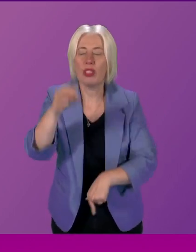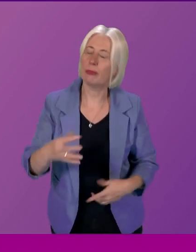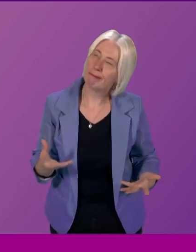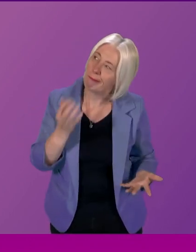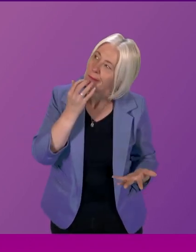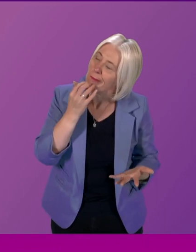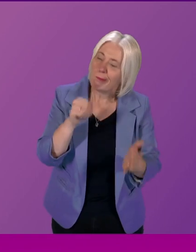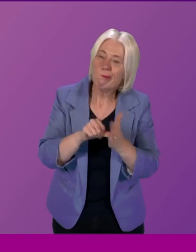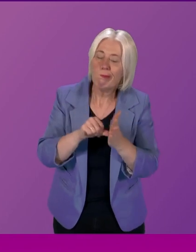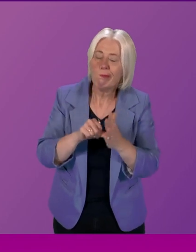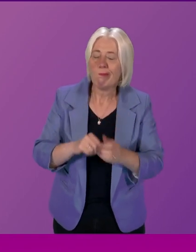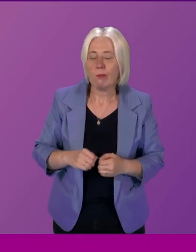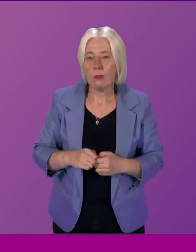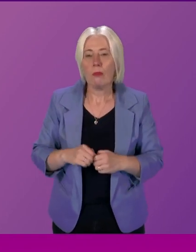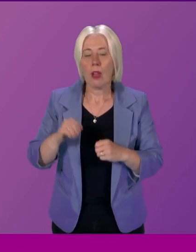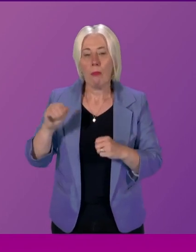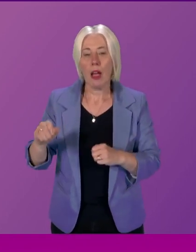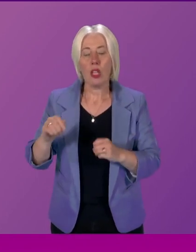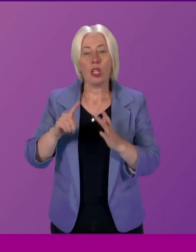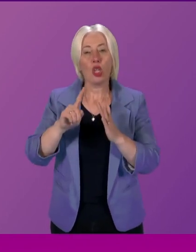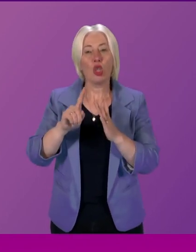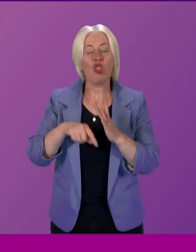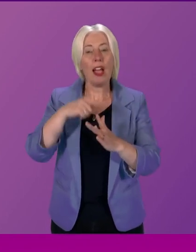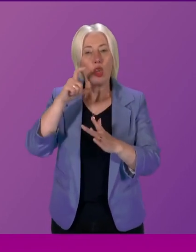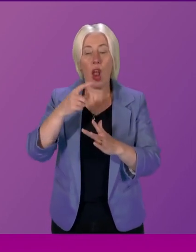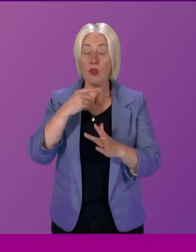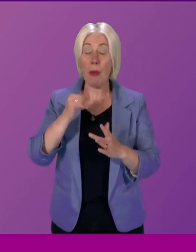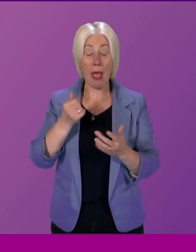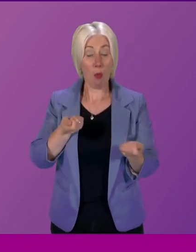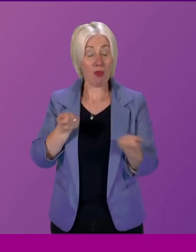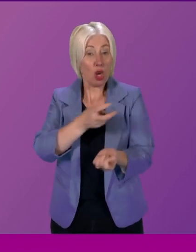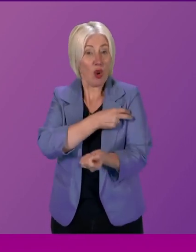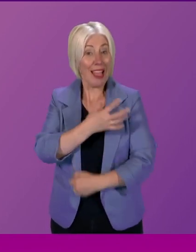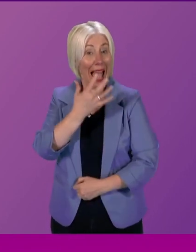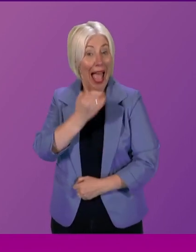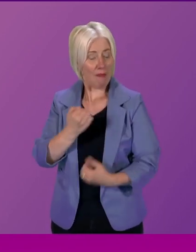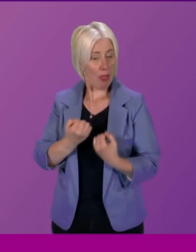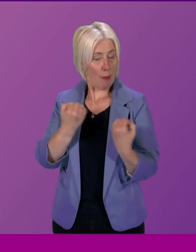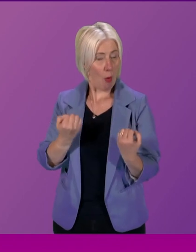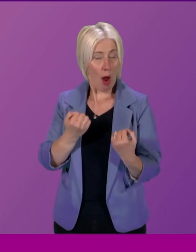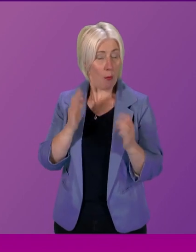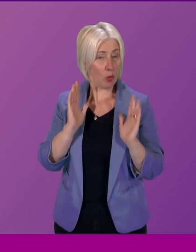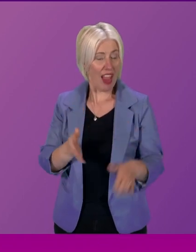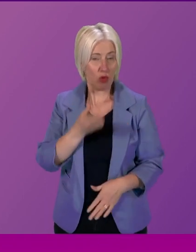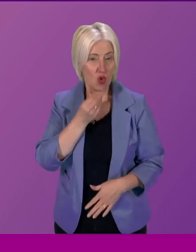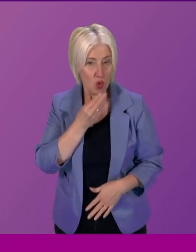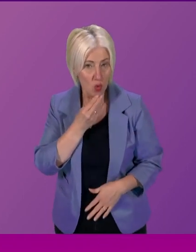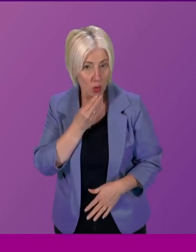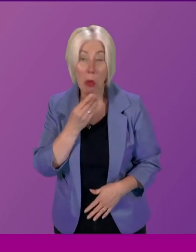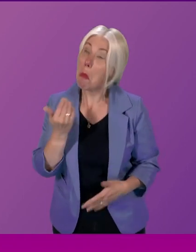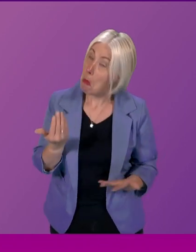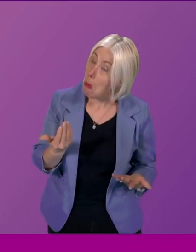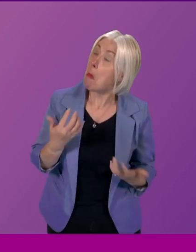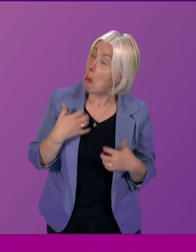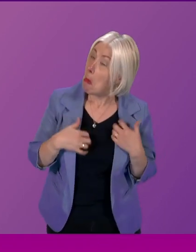Jackson Carlaw has suggested that by having the power but not necessarily using it may be sufficient but it is frustrating not